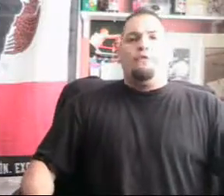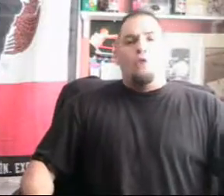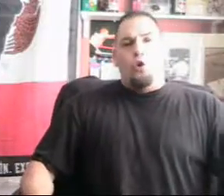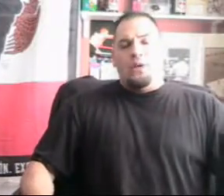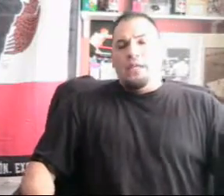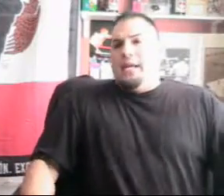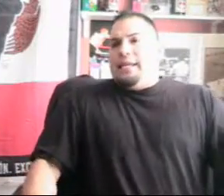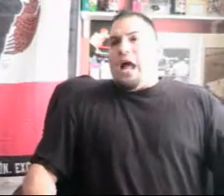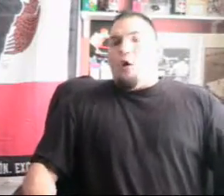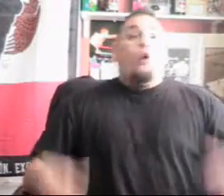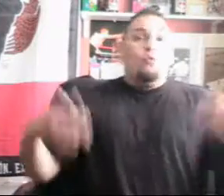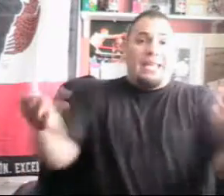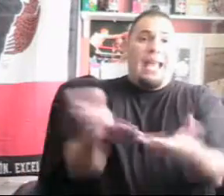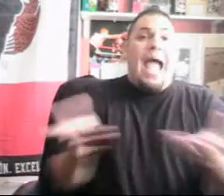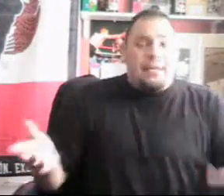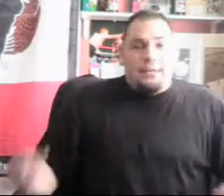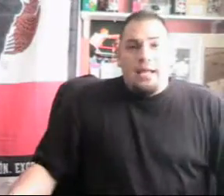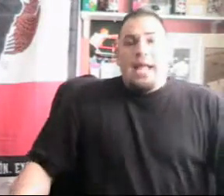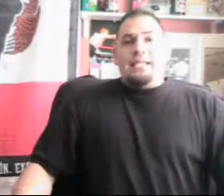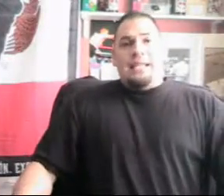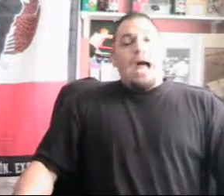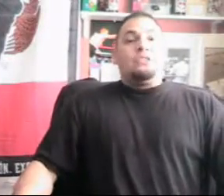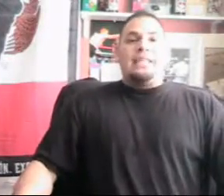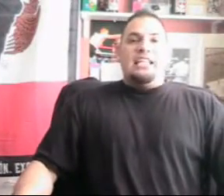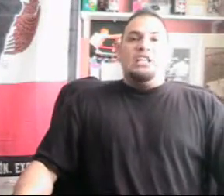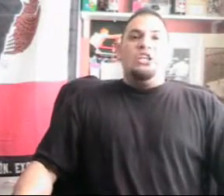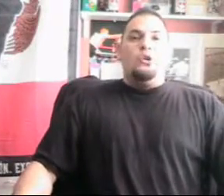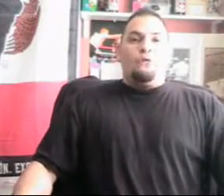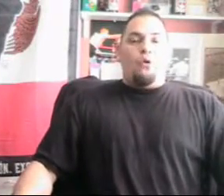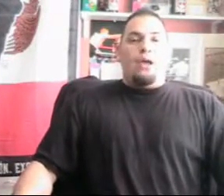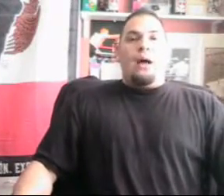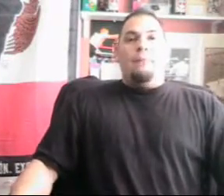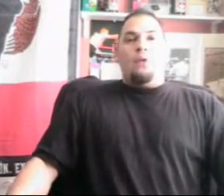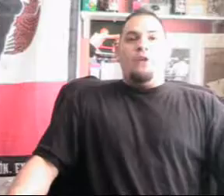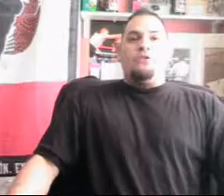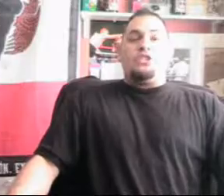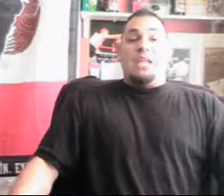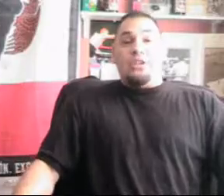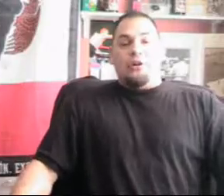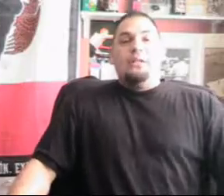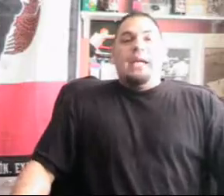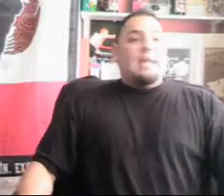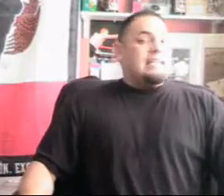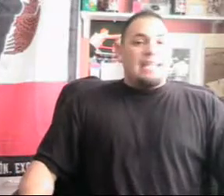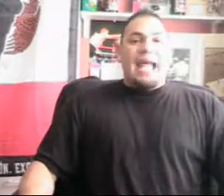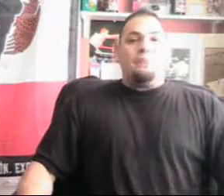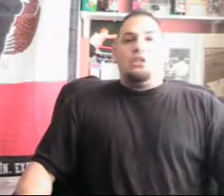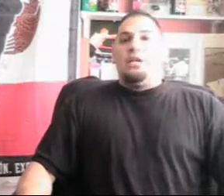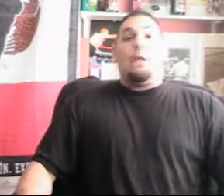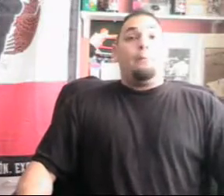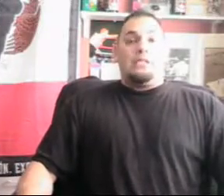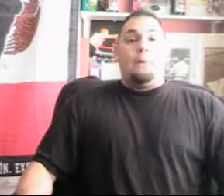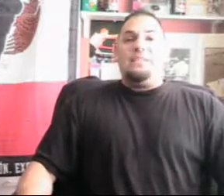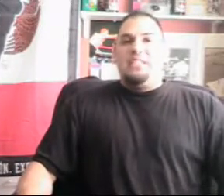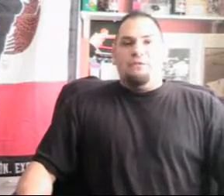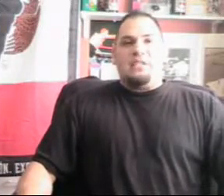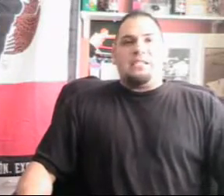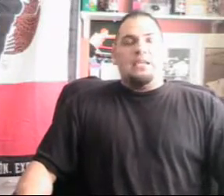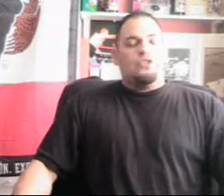forward with. Now, Ricky Hatton has announced that he's going to use Floyd Mayweather Sr. in his camp to kind of brush up his defense skills.